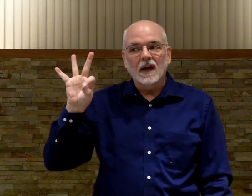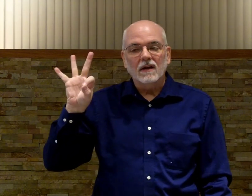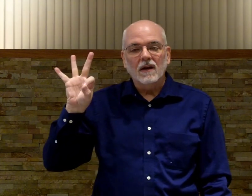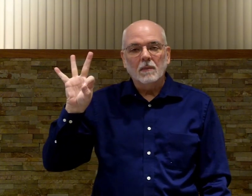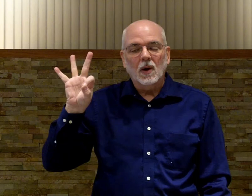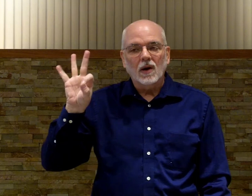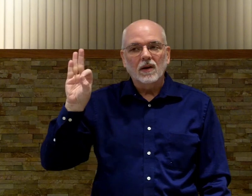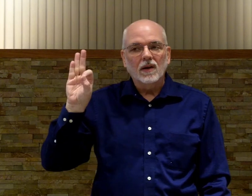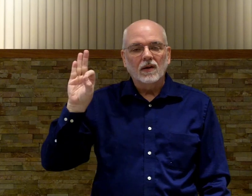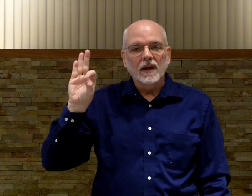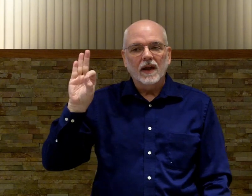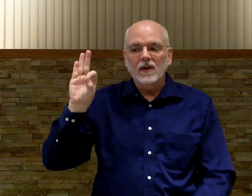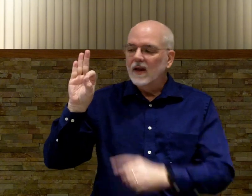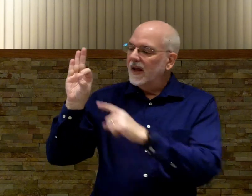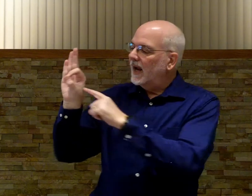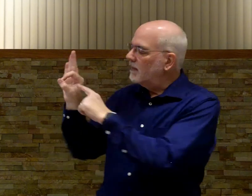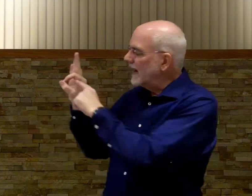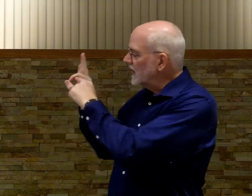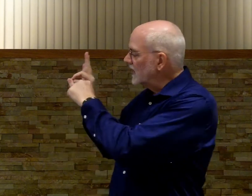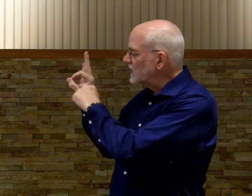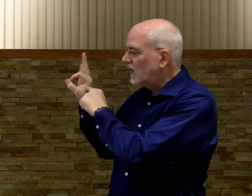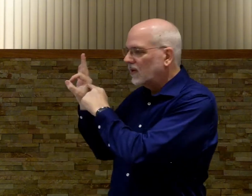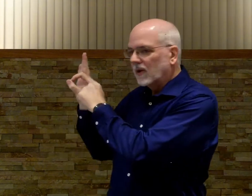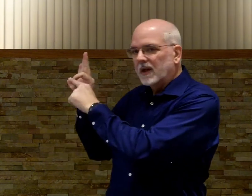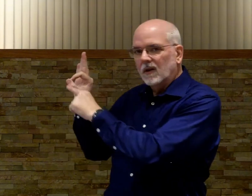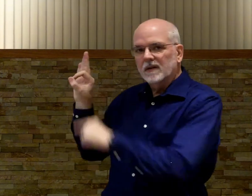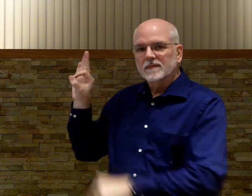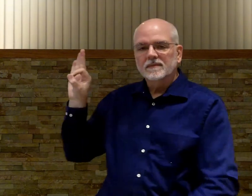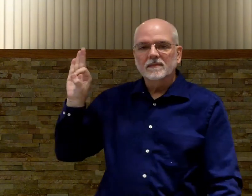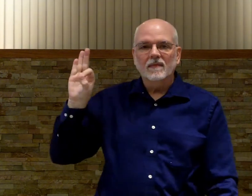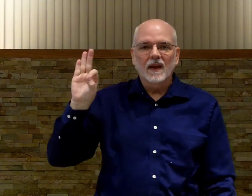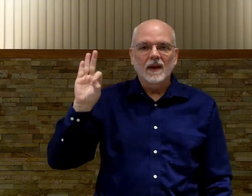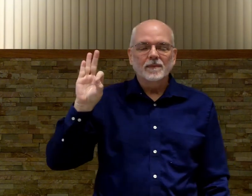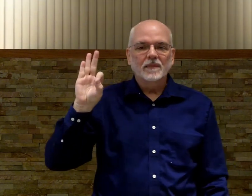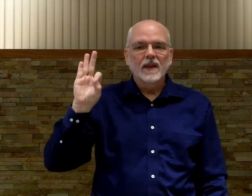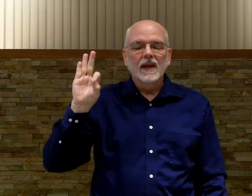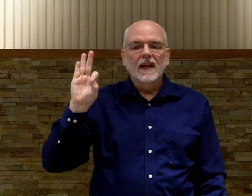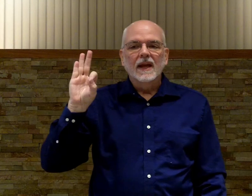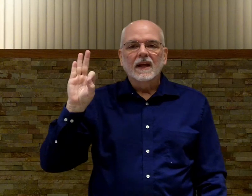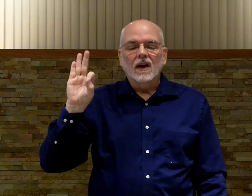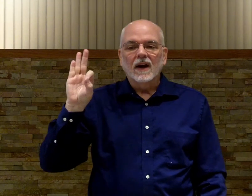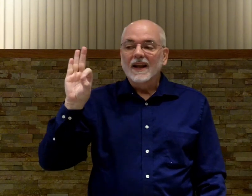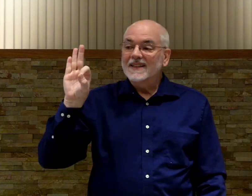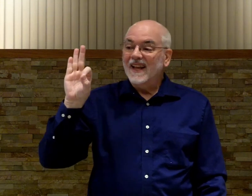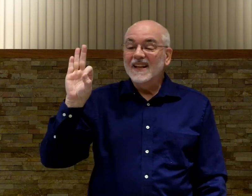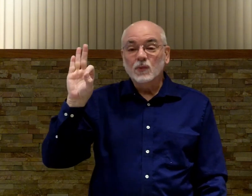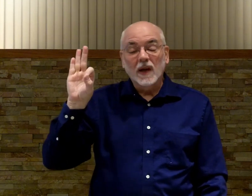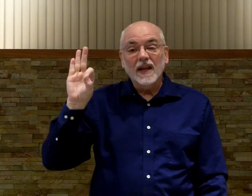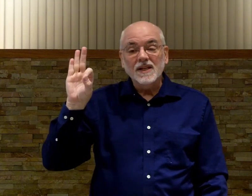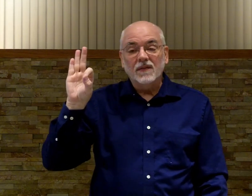not apart. They're together. And it makes a little circle here. Okay? All right? And it's really easy to